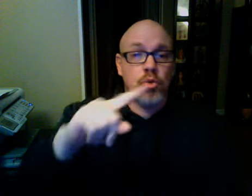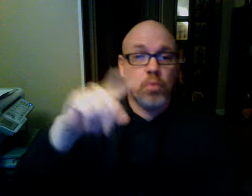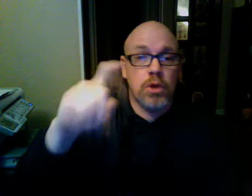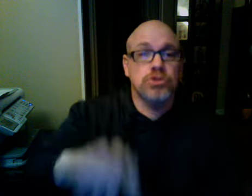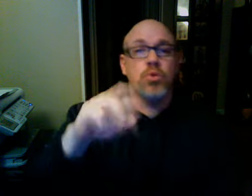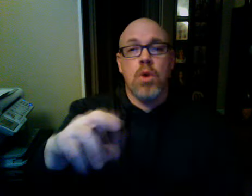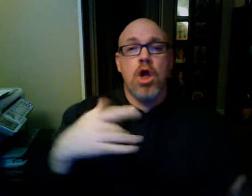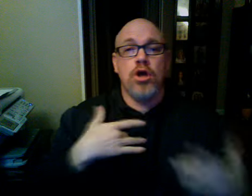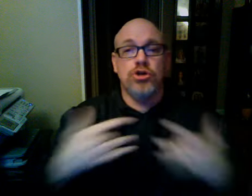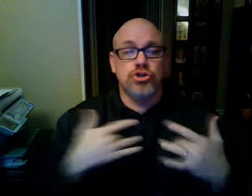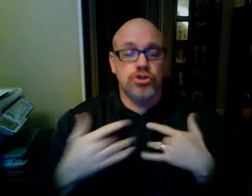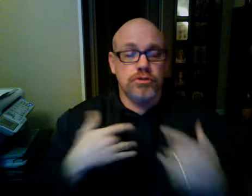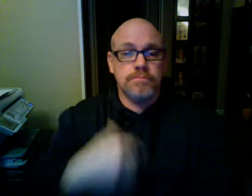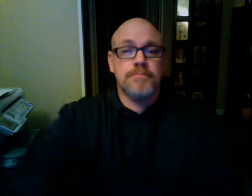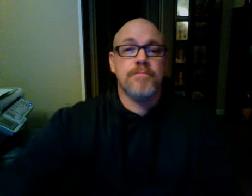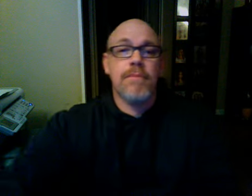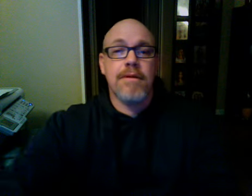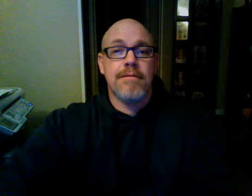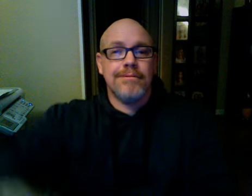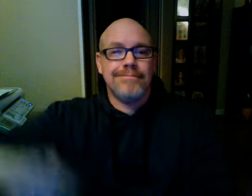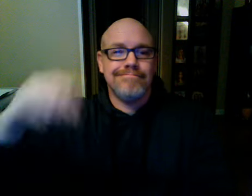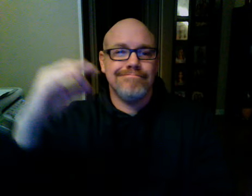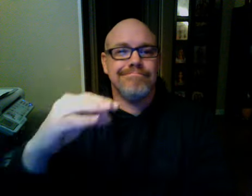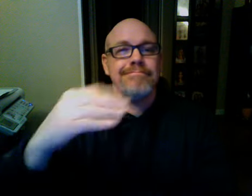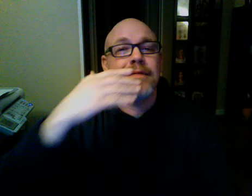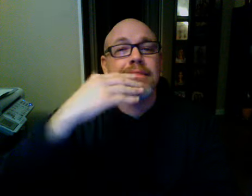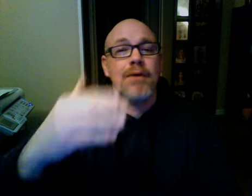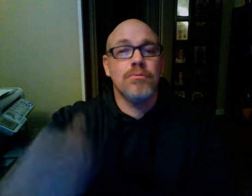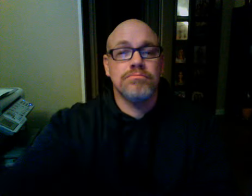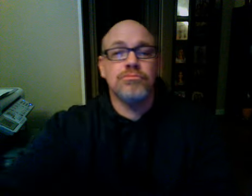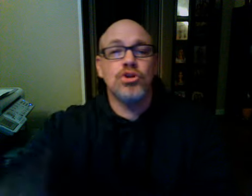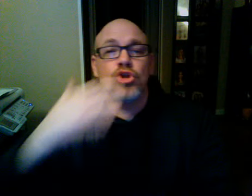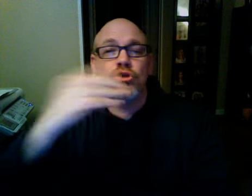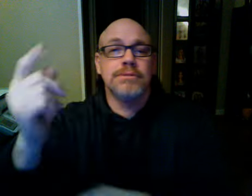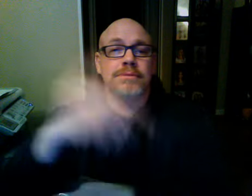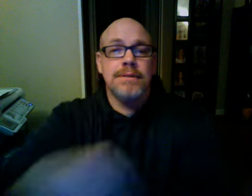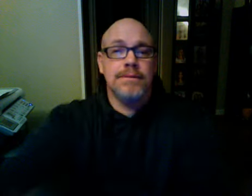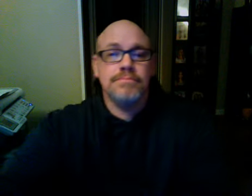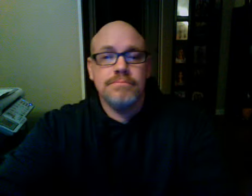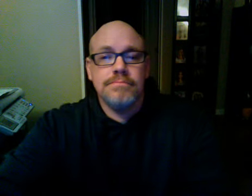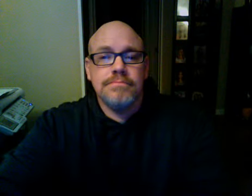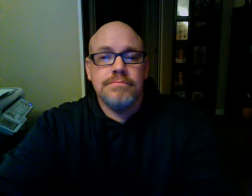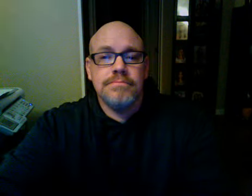five, he made three or four free throws, you do the math, we're going to be serious, you know,